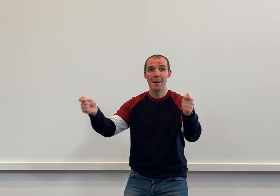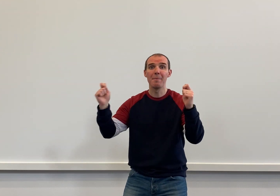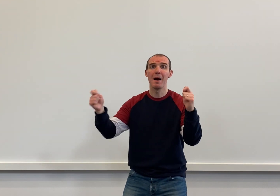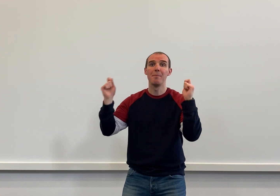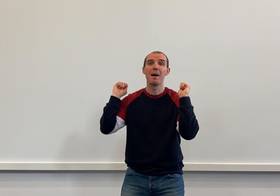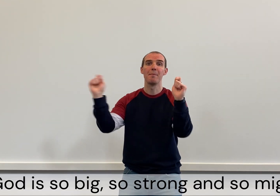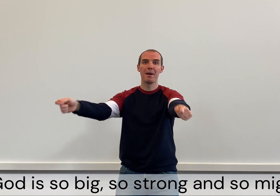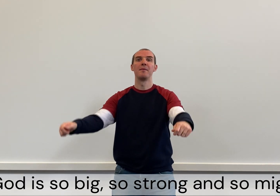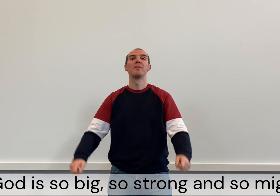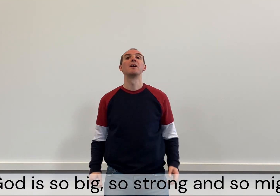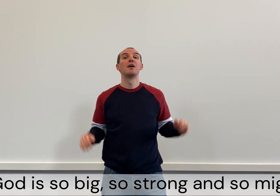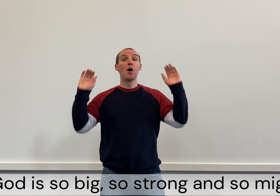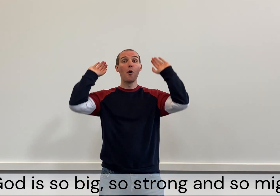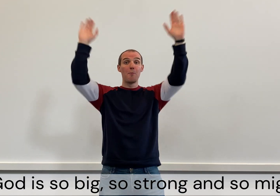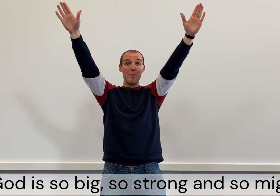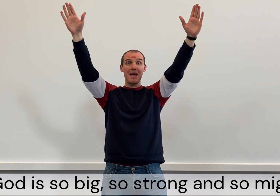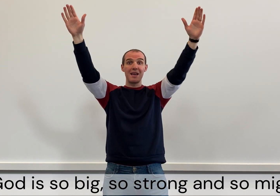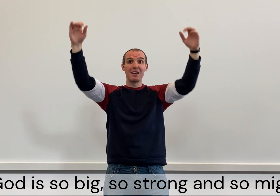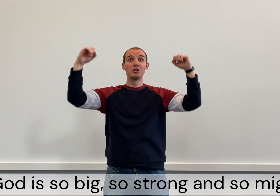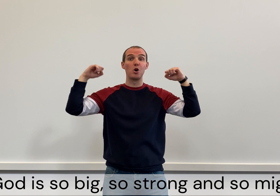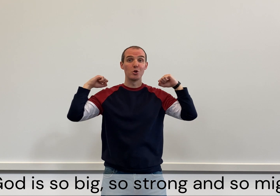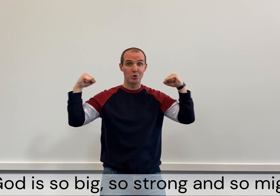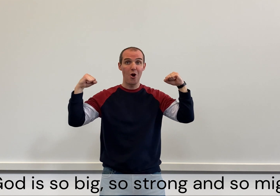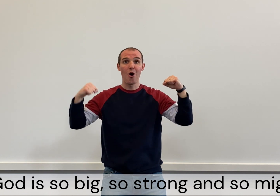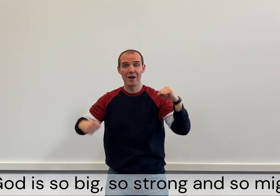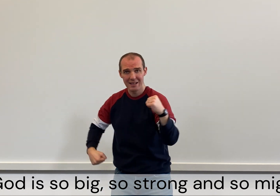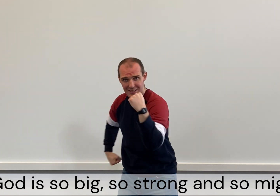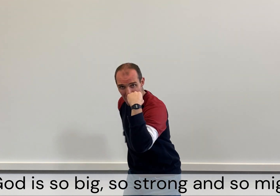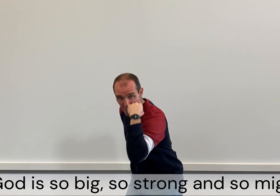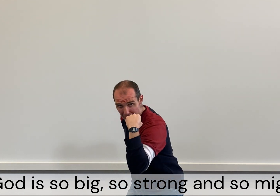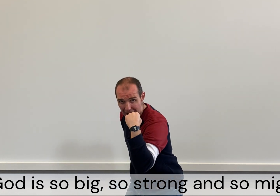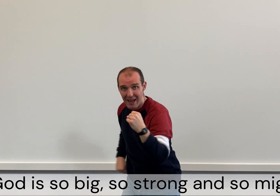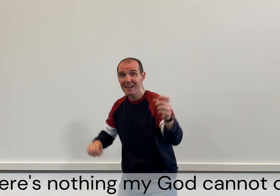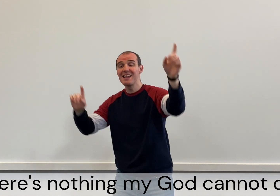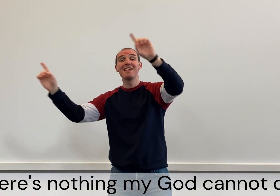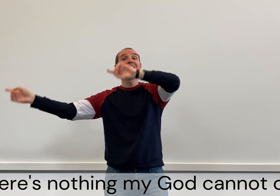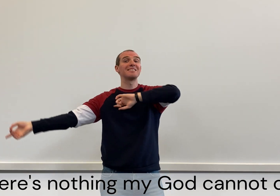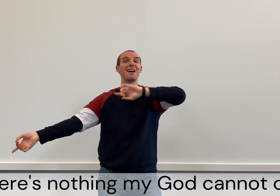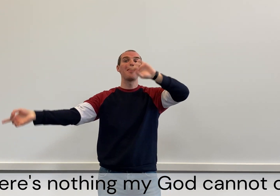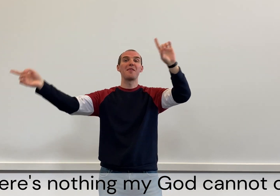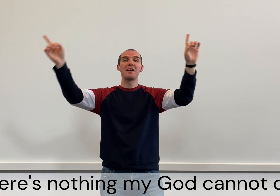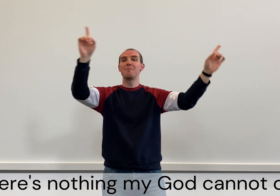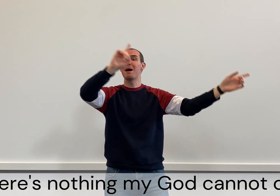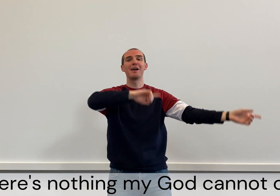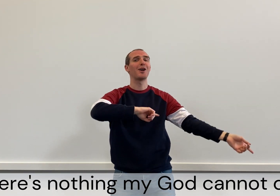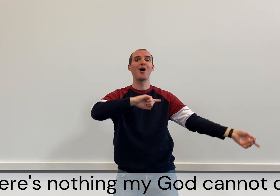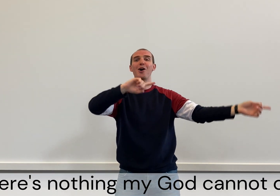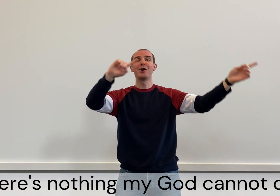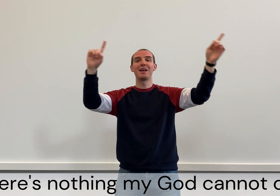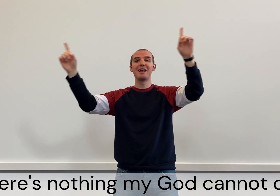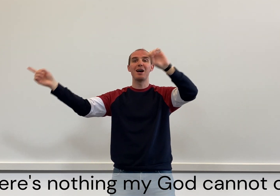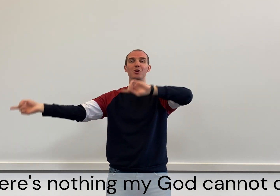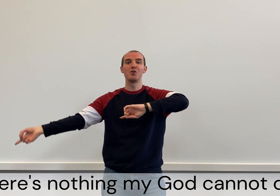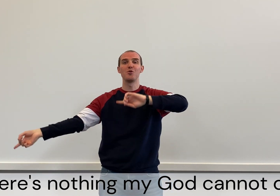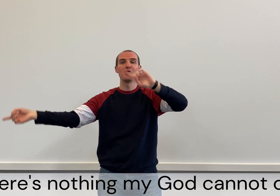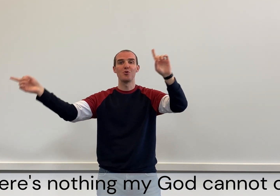My God is so weak, so strong, and so mighty. There's nothing my God cannot do.